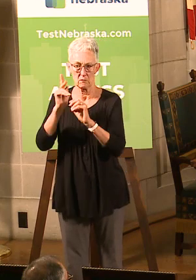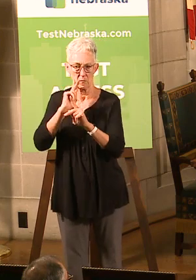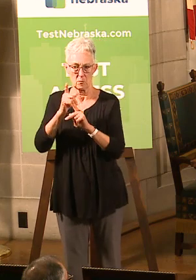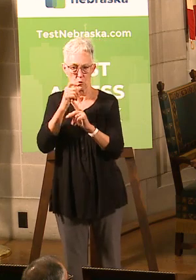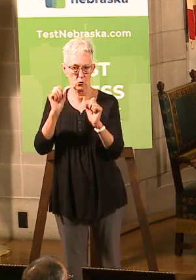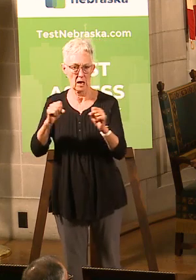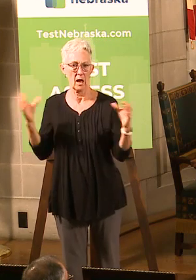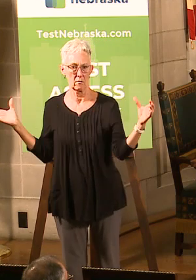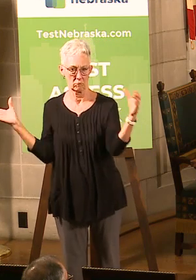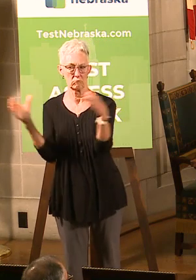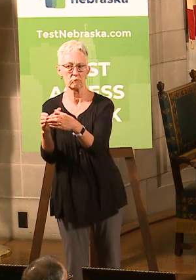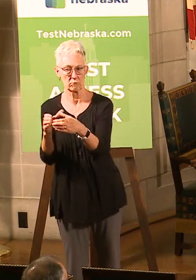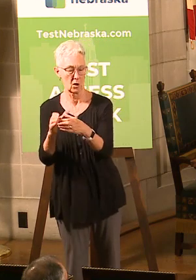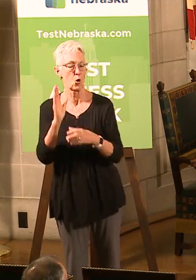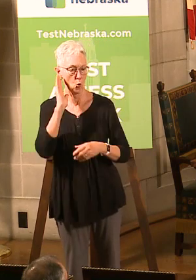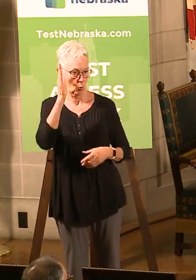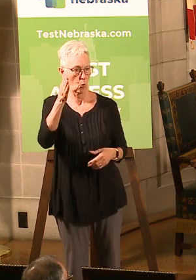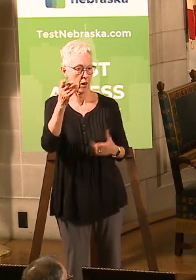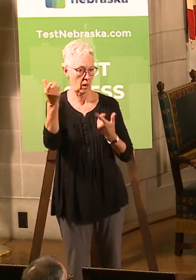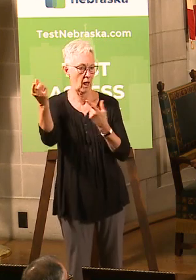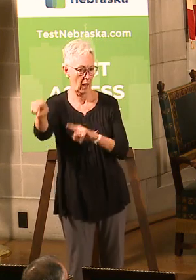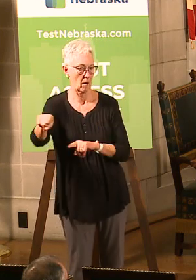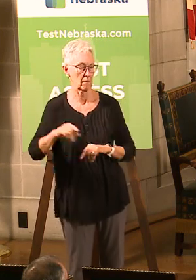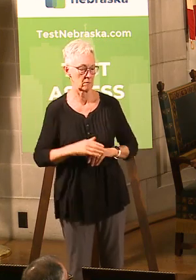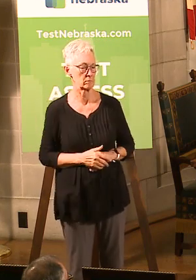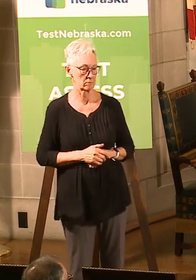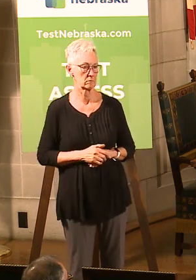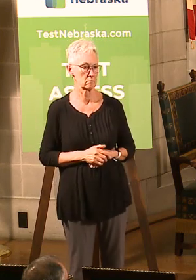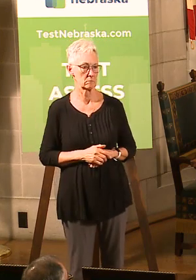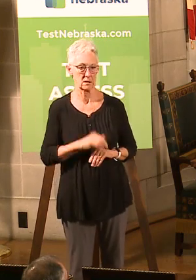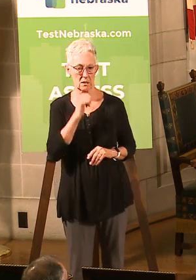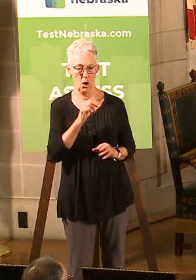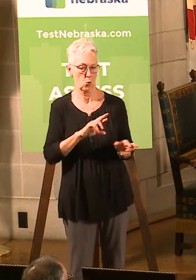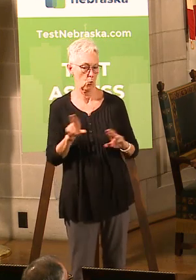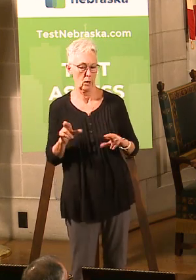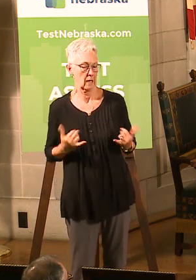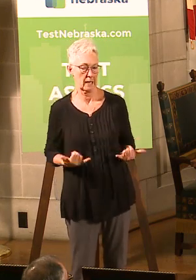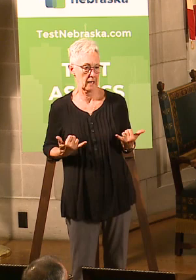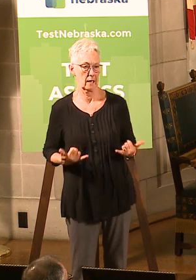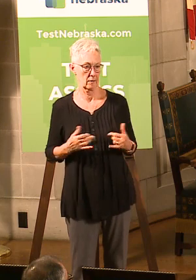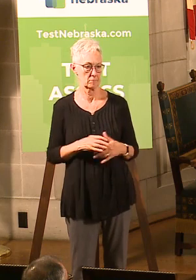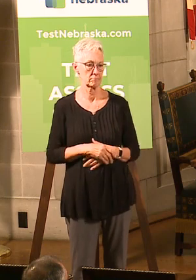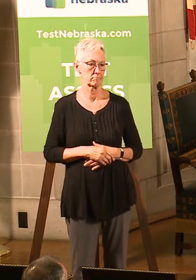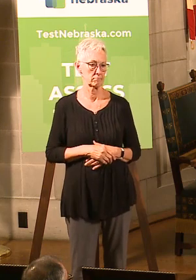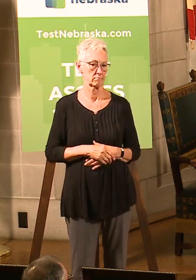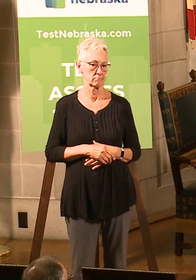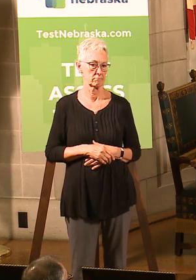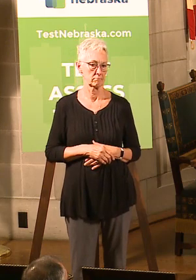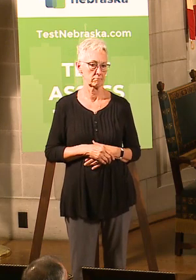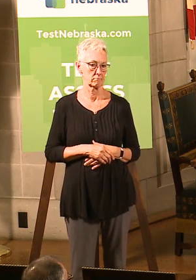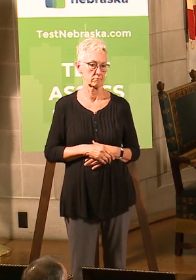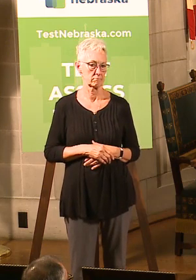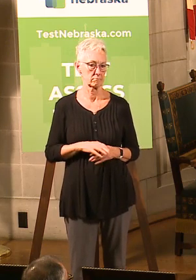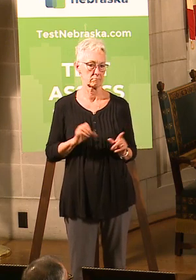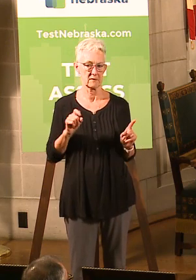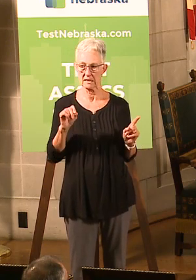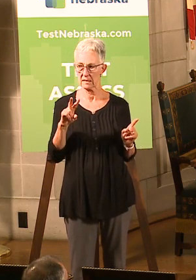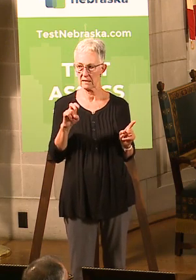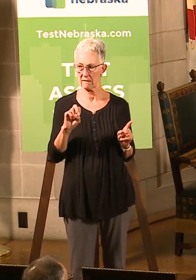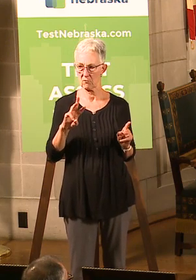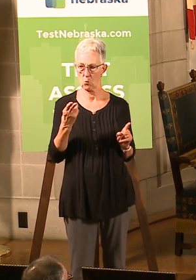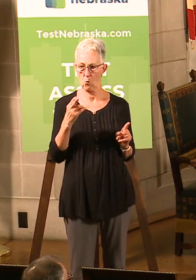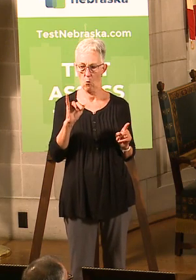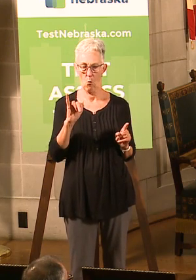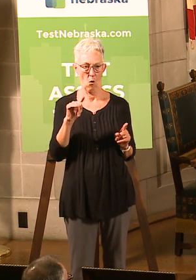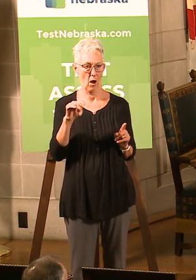when we loosened the restrictions for May and loosened the restrictions for June. Similarly, Steve White from NTV wants to know is possible to expedite